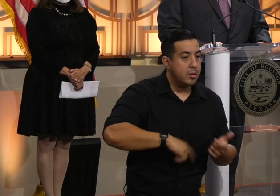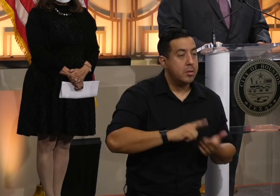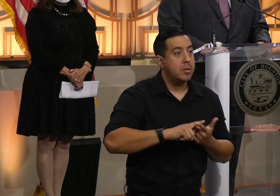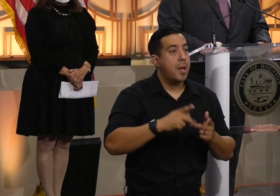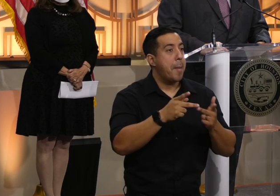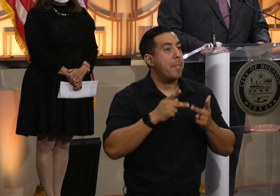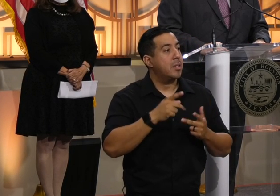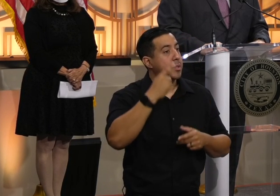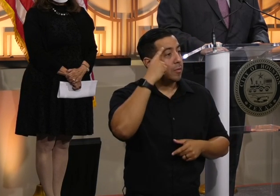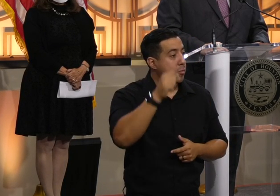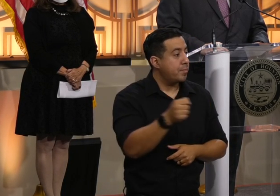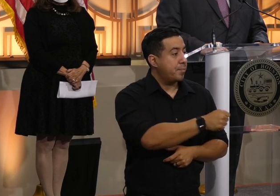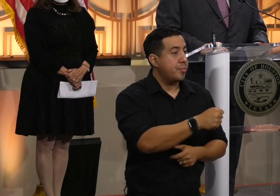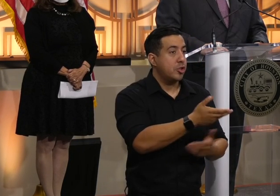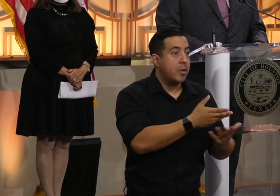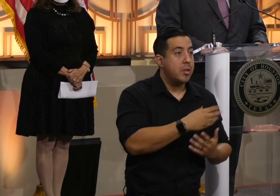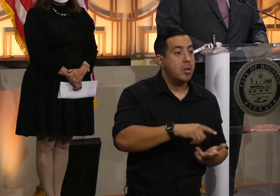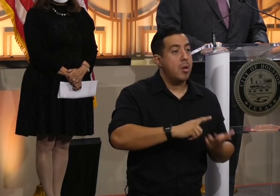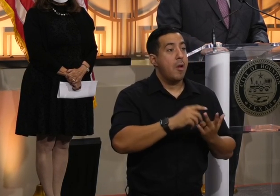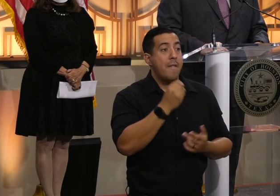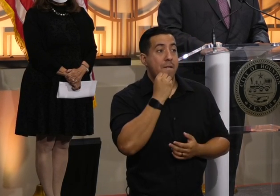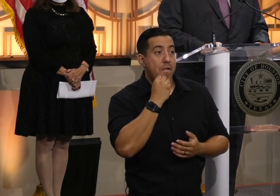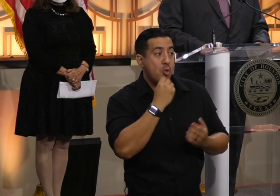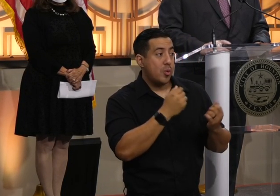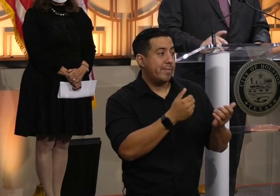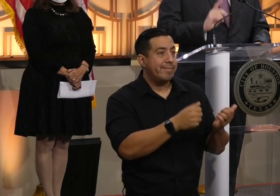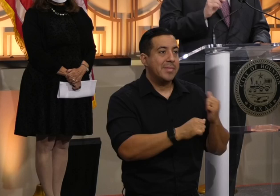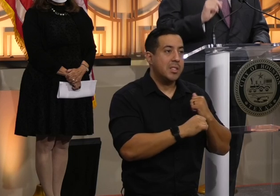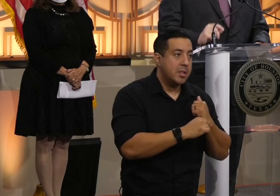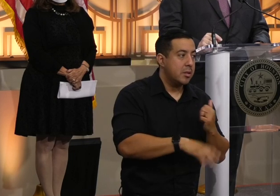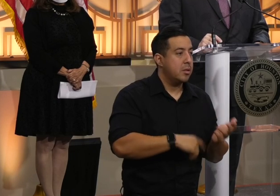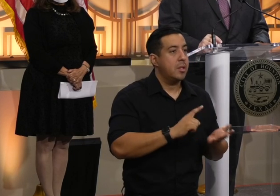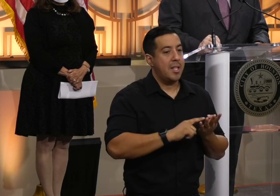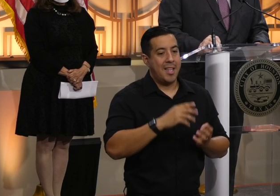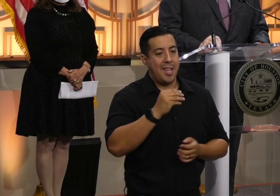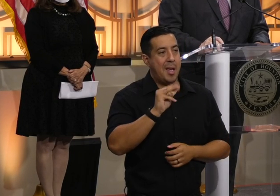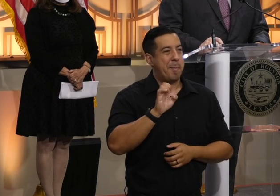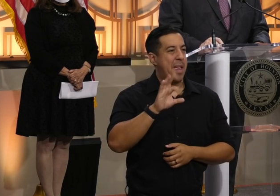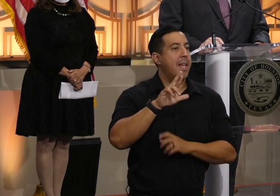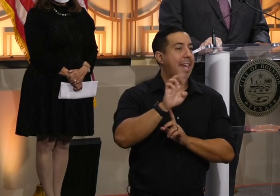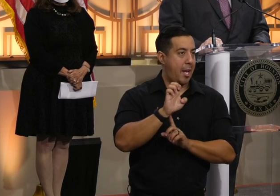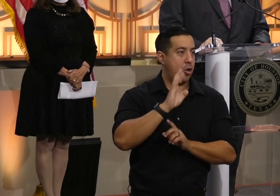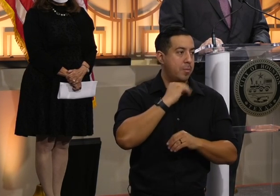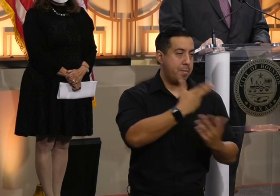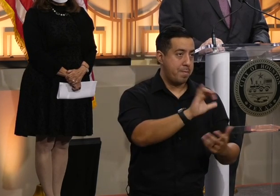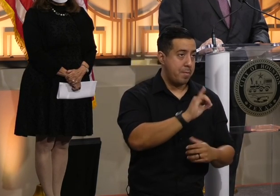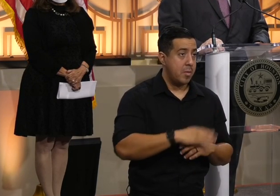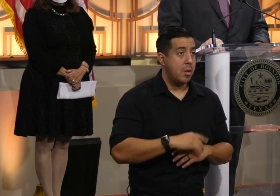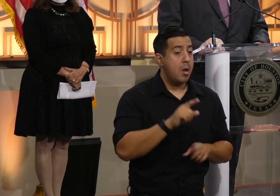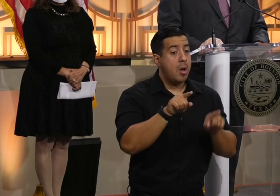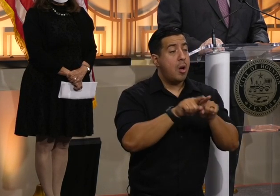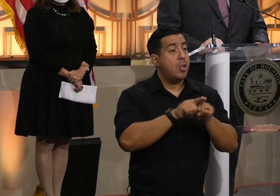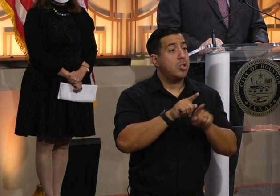and placement services and public benefits such as food assistance and medical care. Just last Friday, also, Congress and the Biden administration